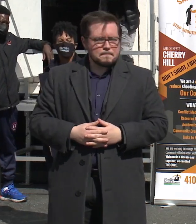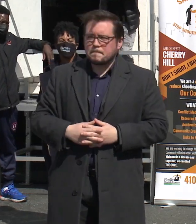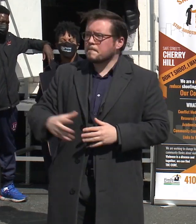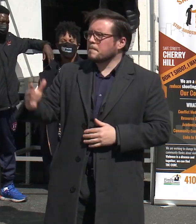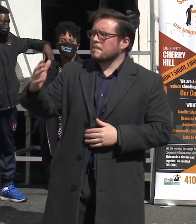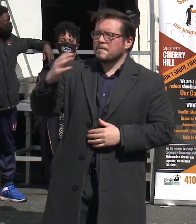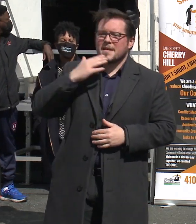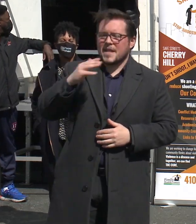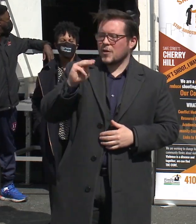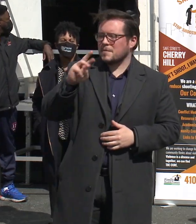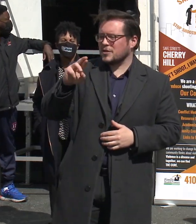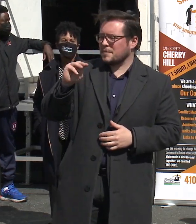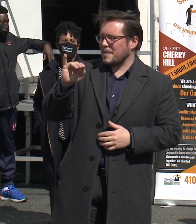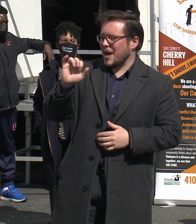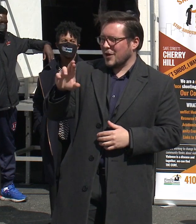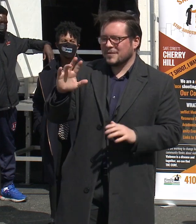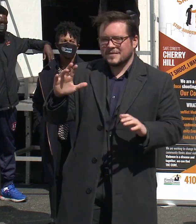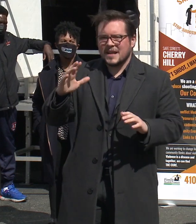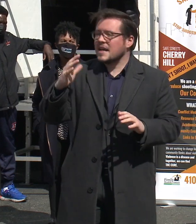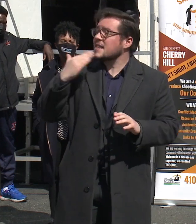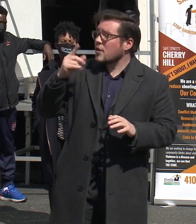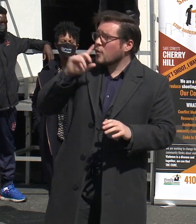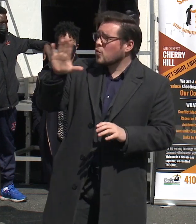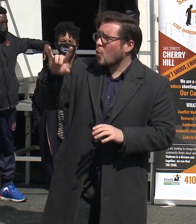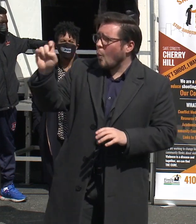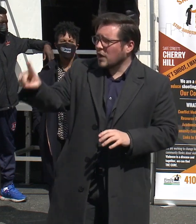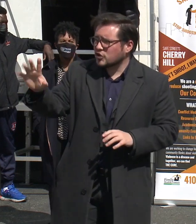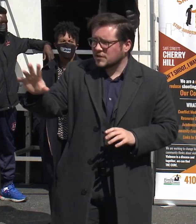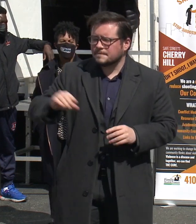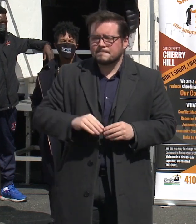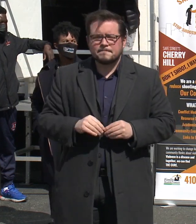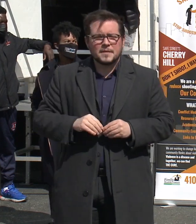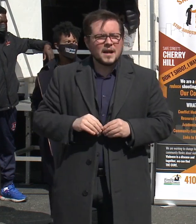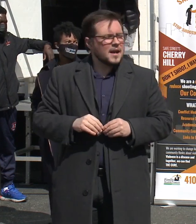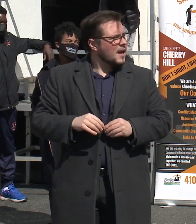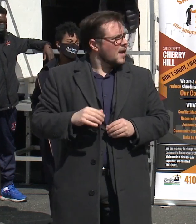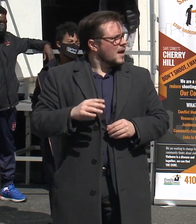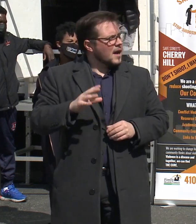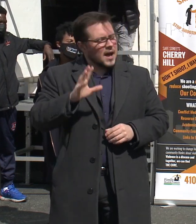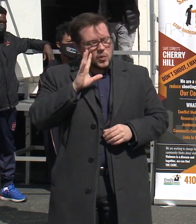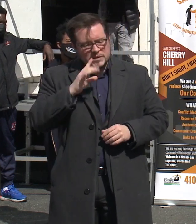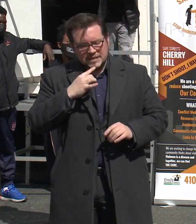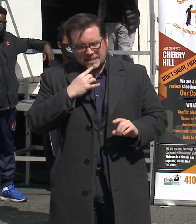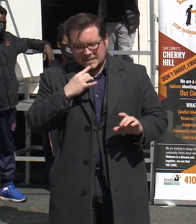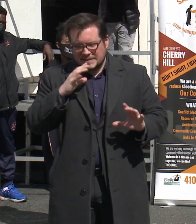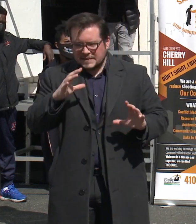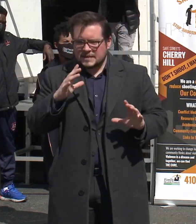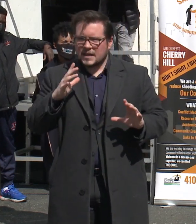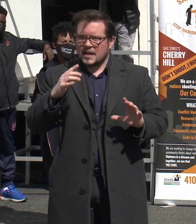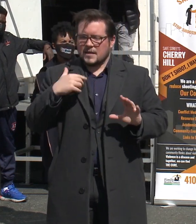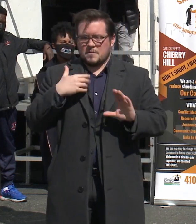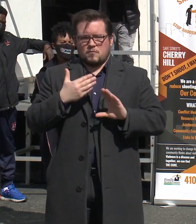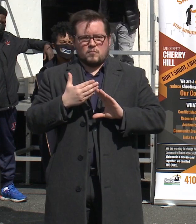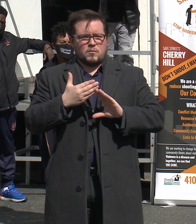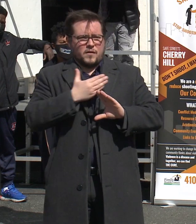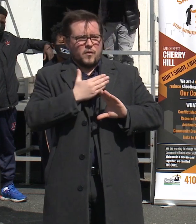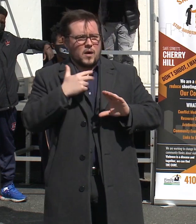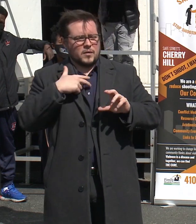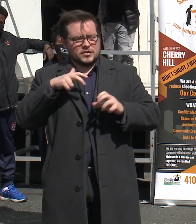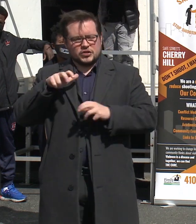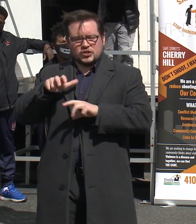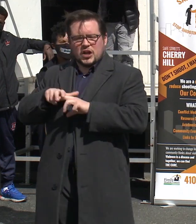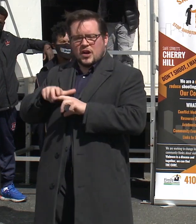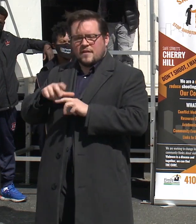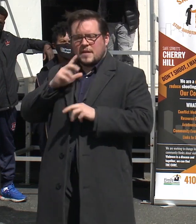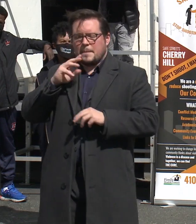Thank you, Mr. Mayor, and thank you for your question. I would say as the former co-chair of the mayor's